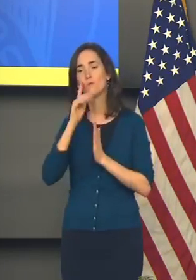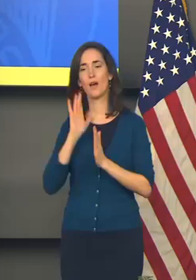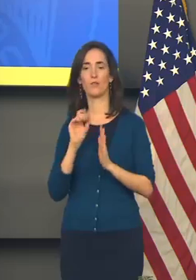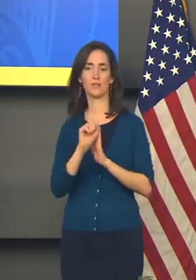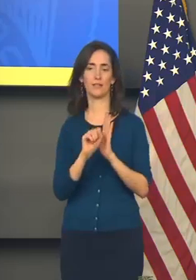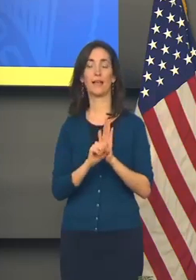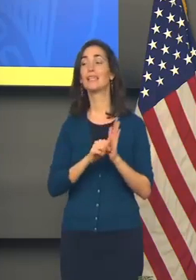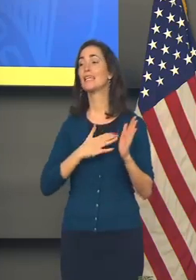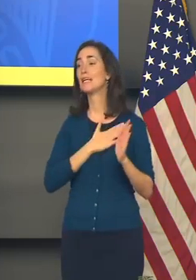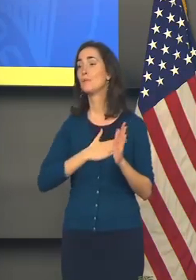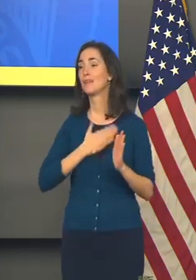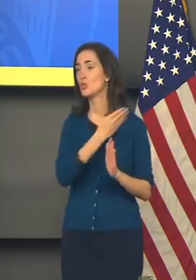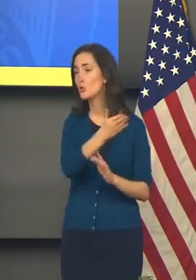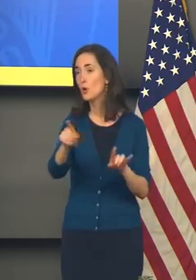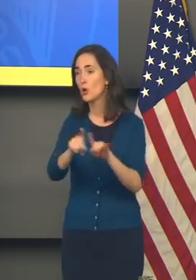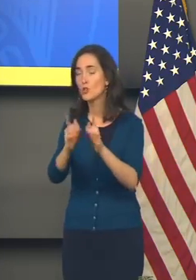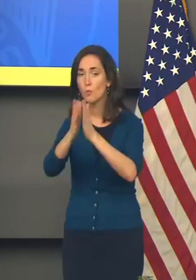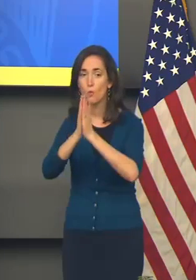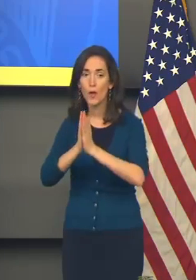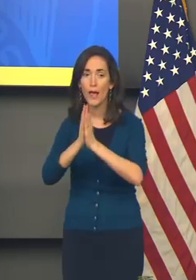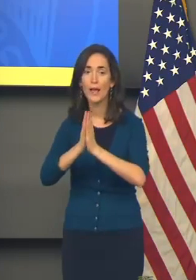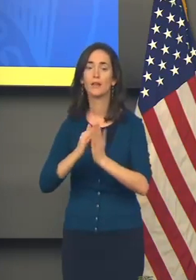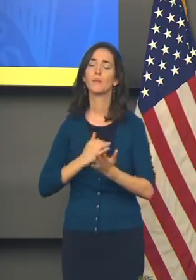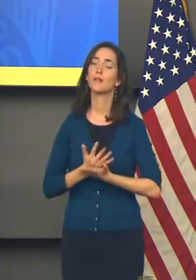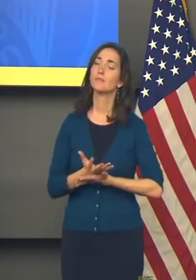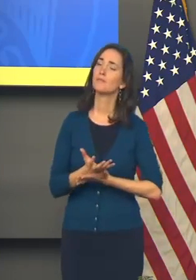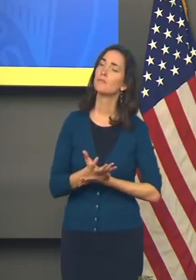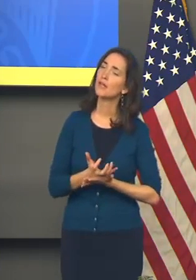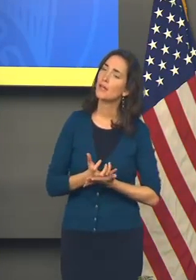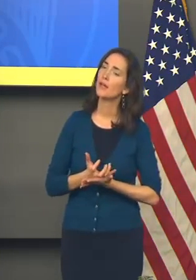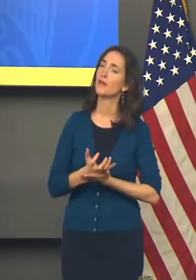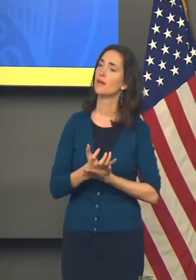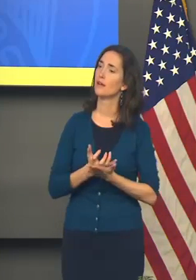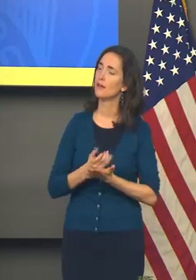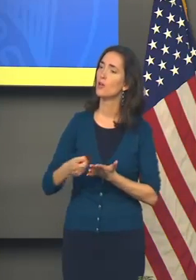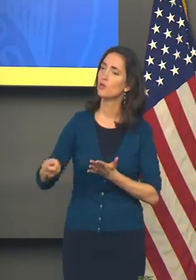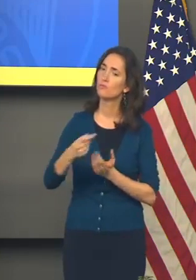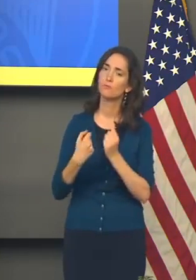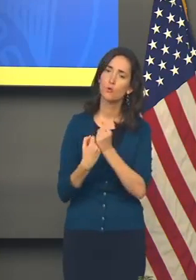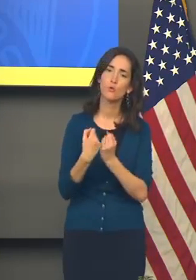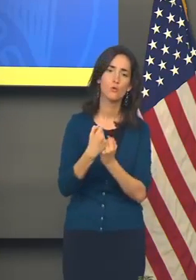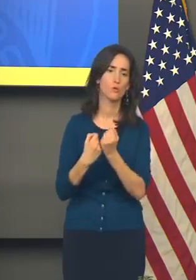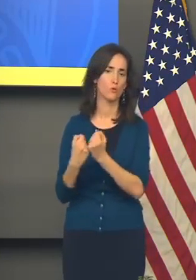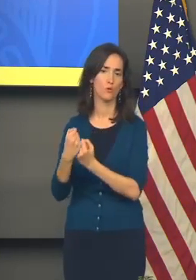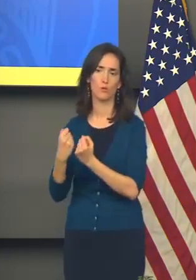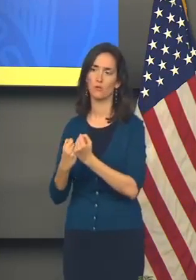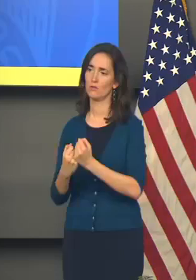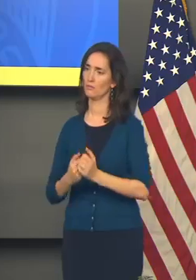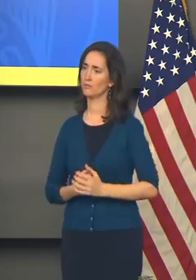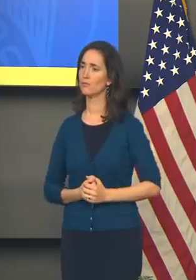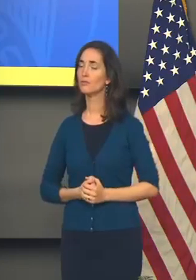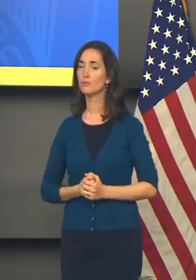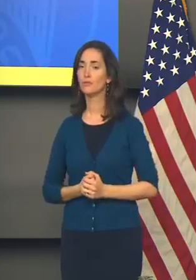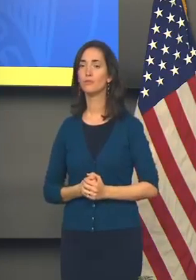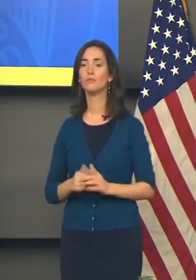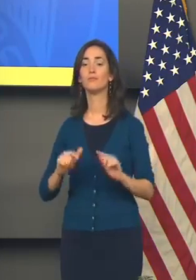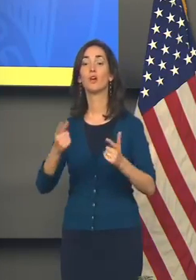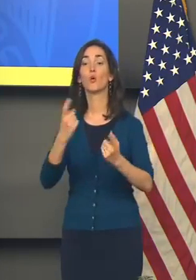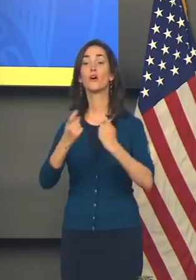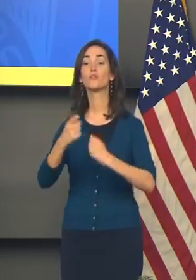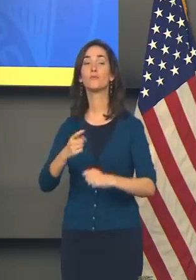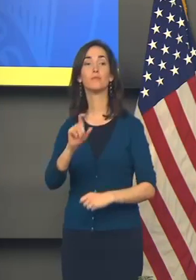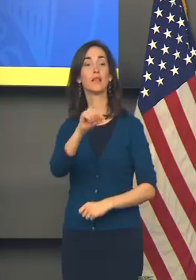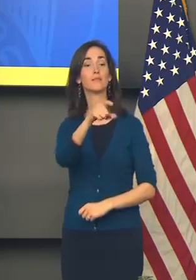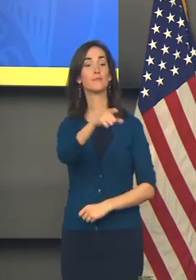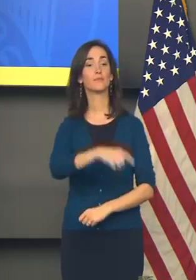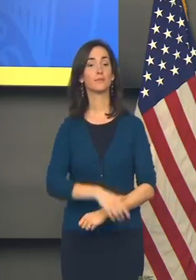for your prayers. And I am appealing to you for your cooperation. And now I'll take a few questions.